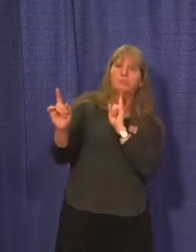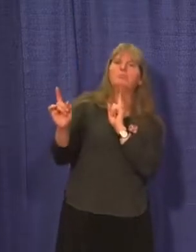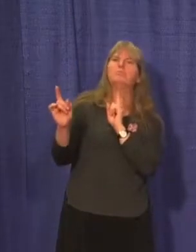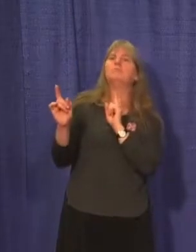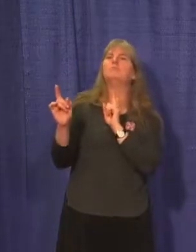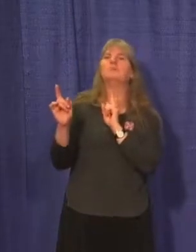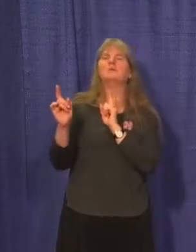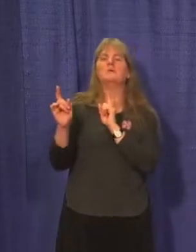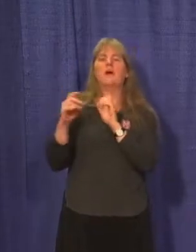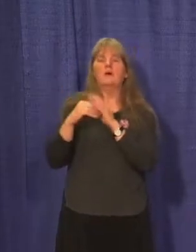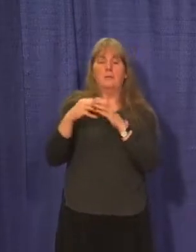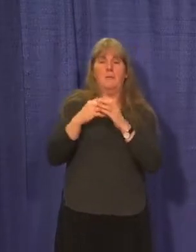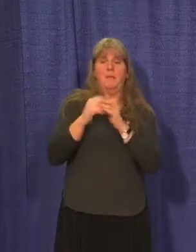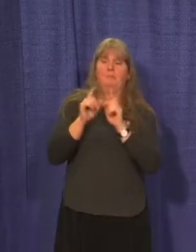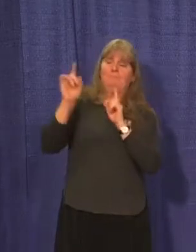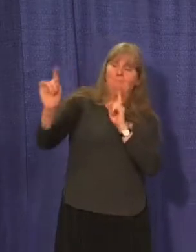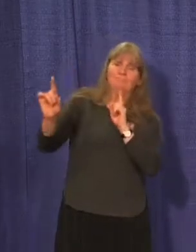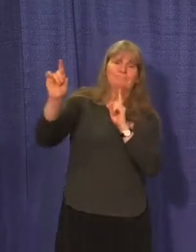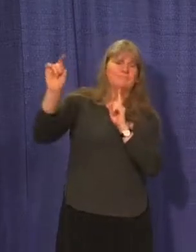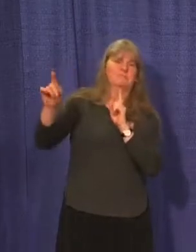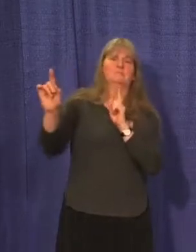outside of our social bubble.